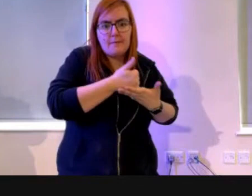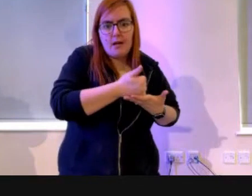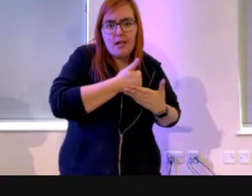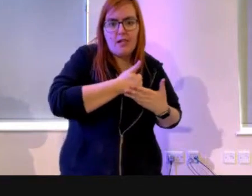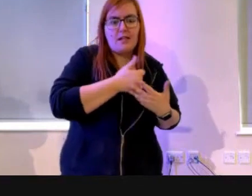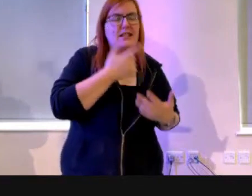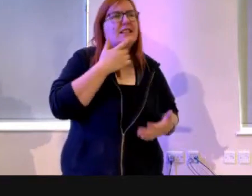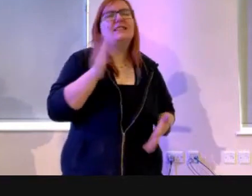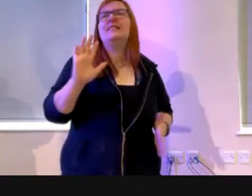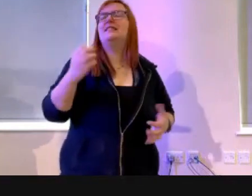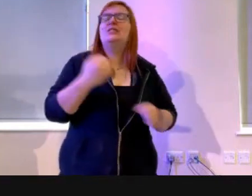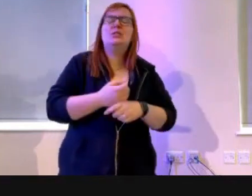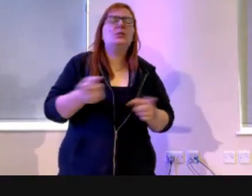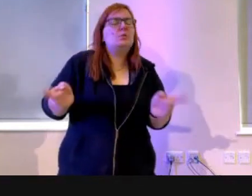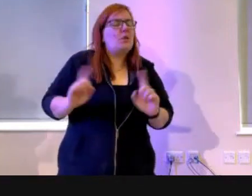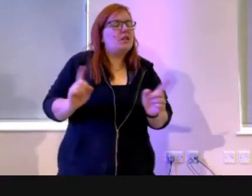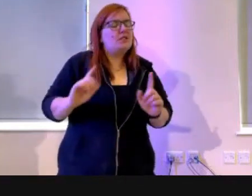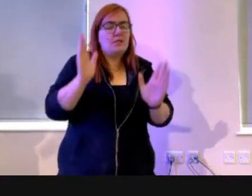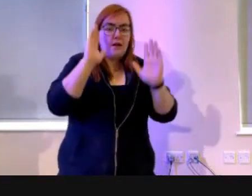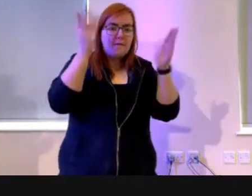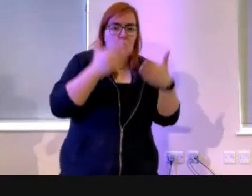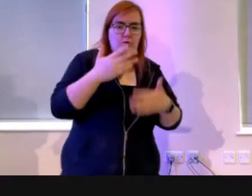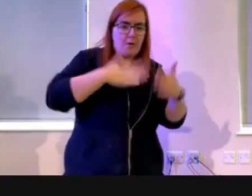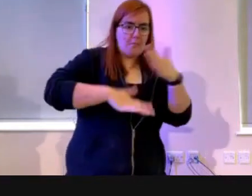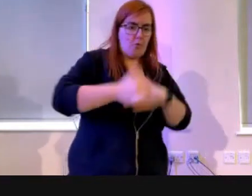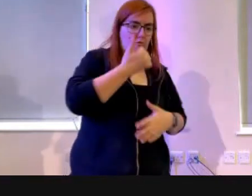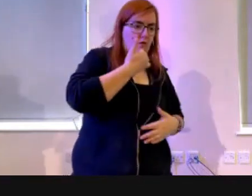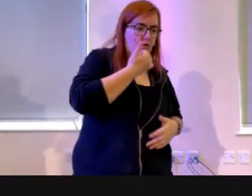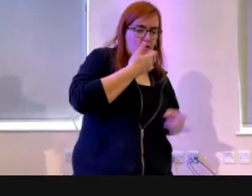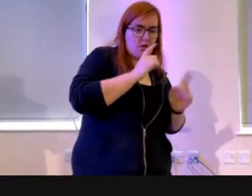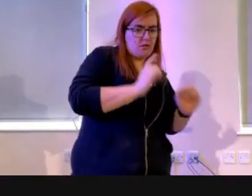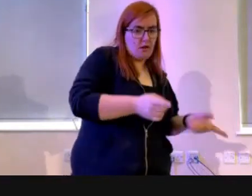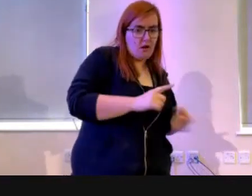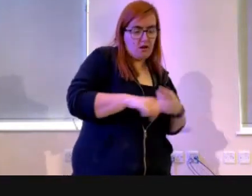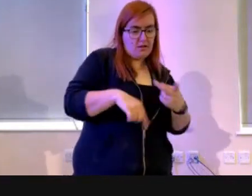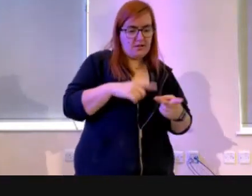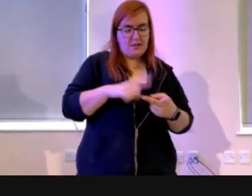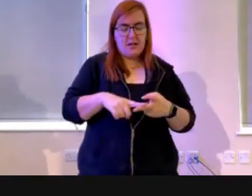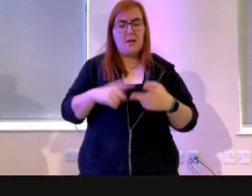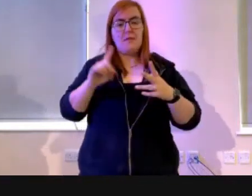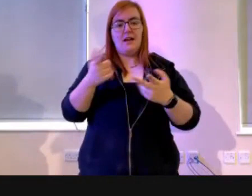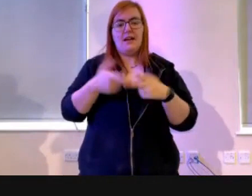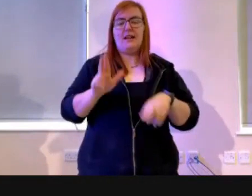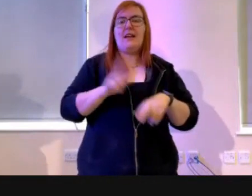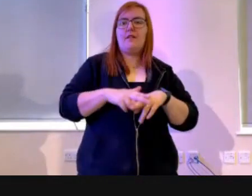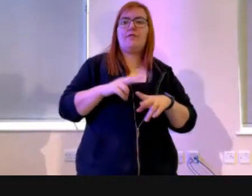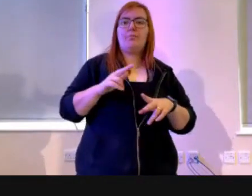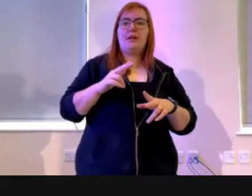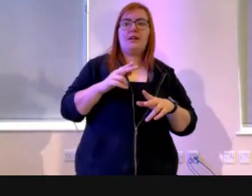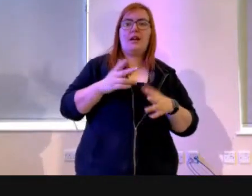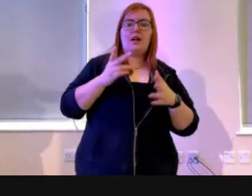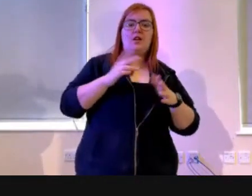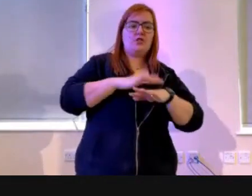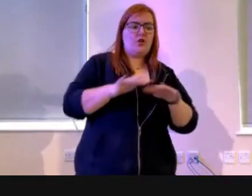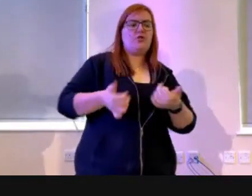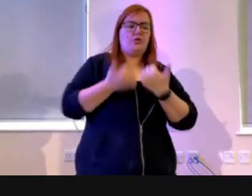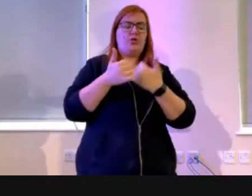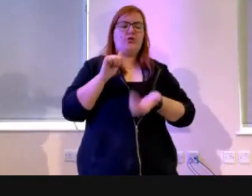do? We can't focus on the moral code, but if we don't do good and right, then our faith is dead. What is the answer?